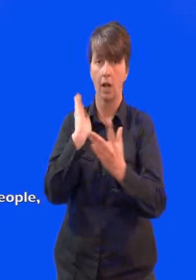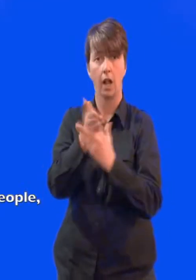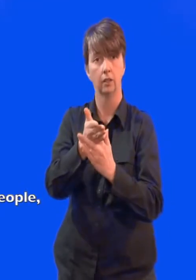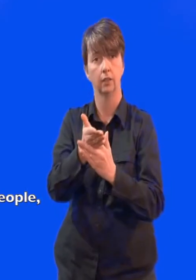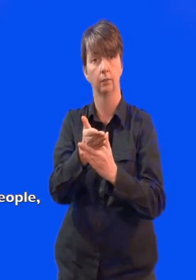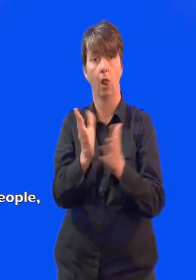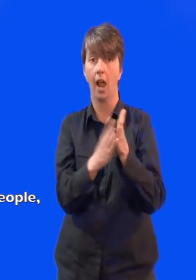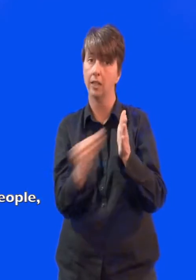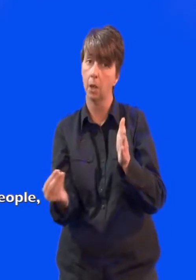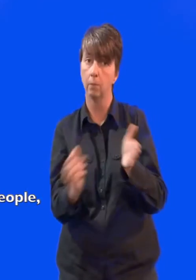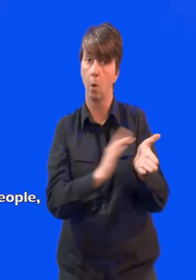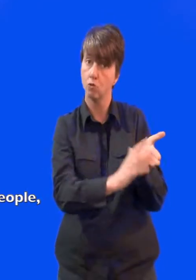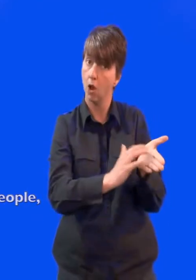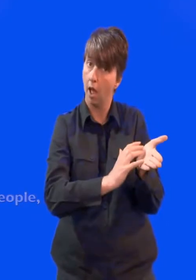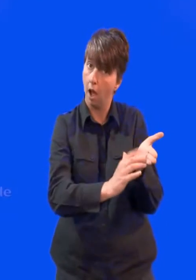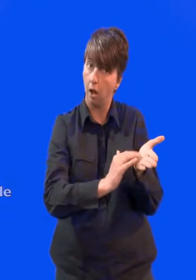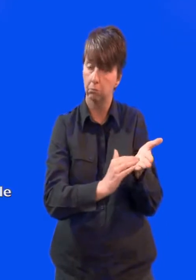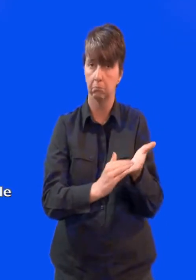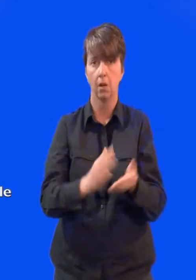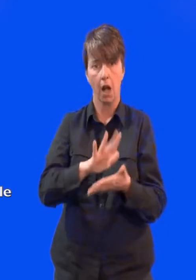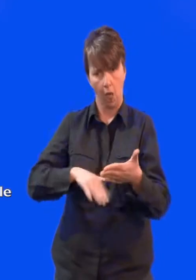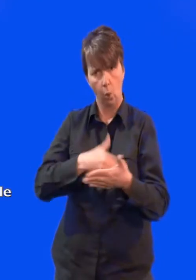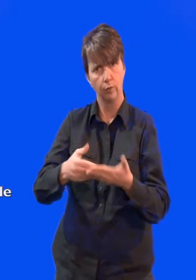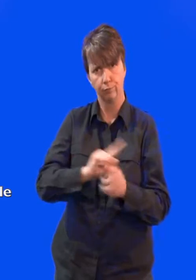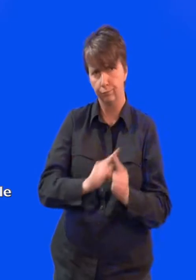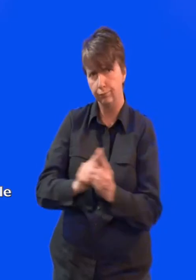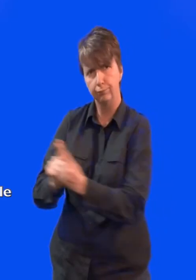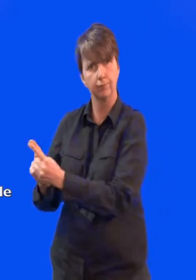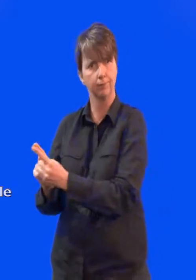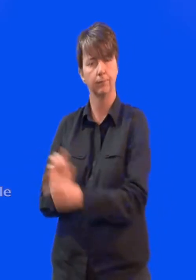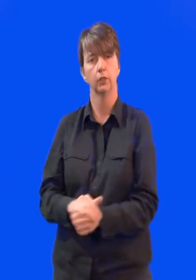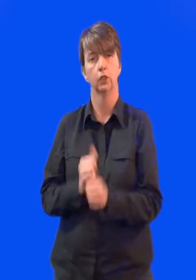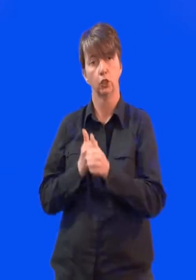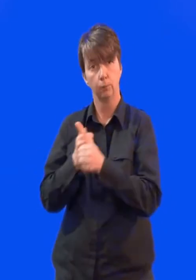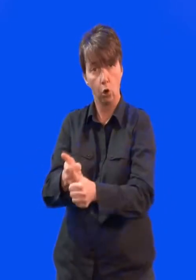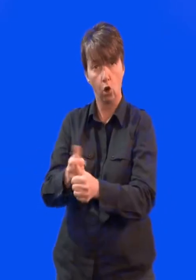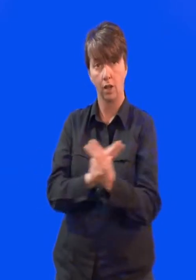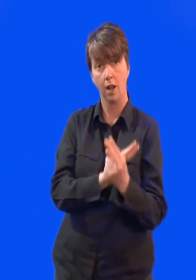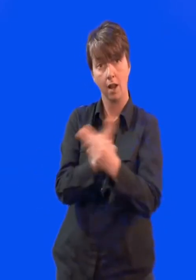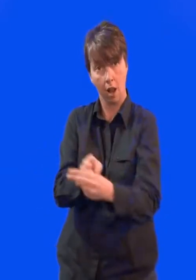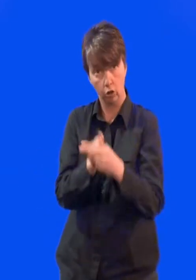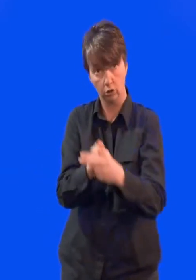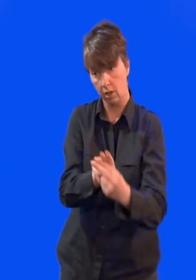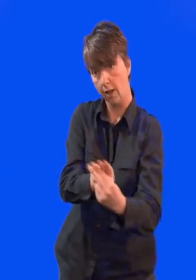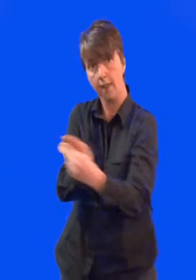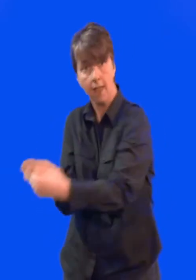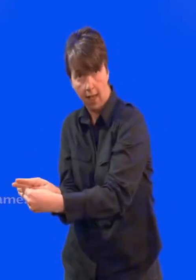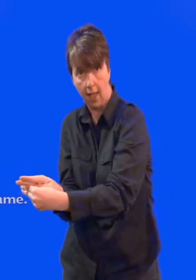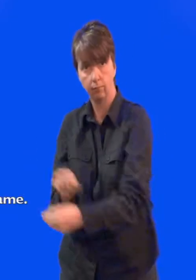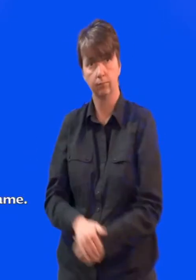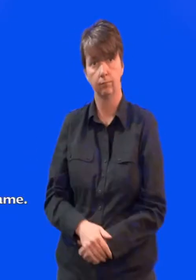place to live. By helping disabled people use buildings. Giving information in different ways. Such as in braille or in different languages.